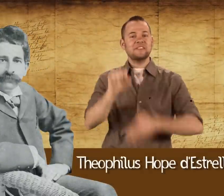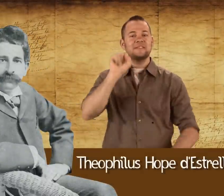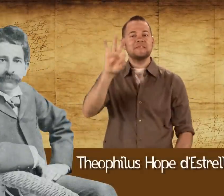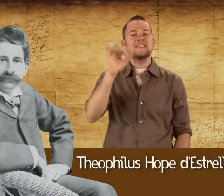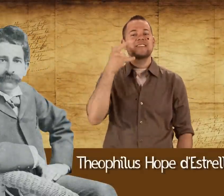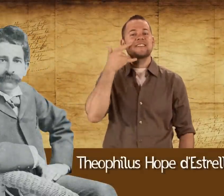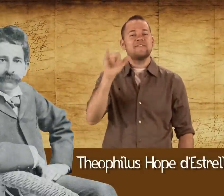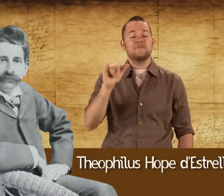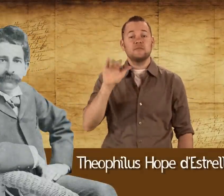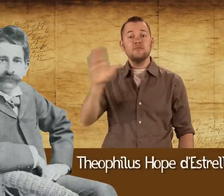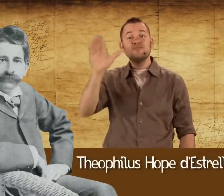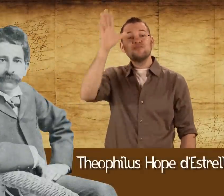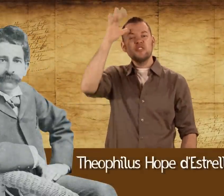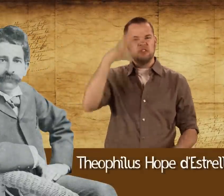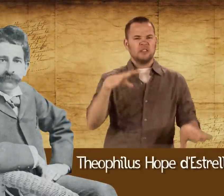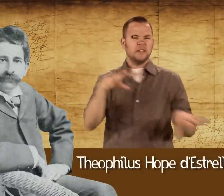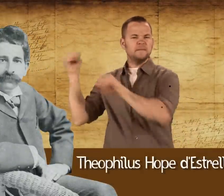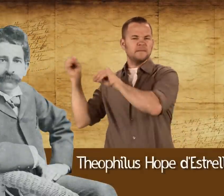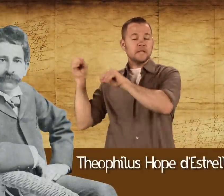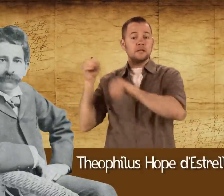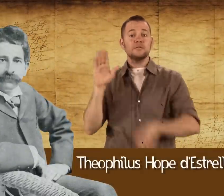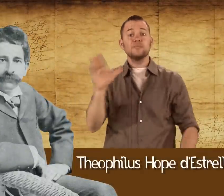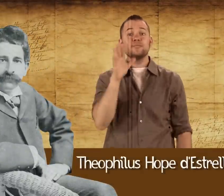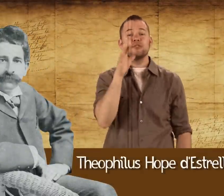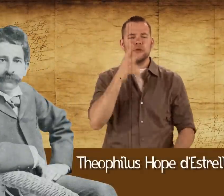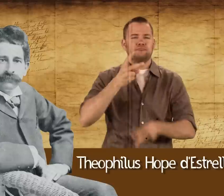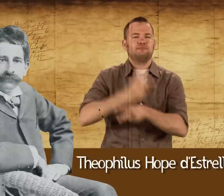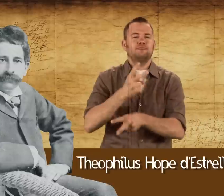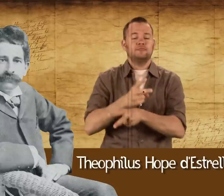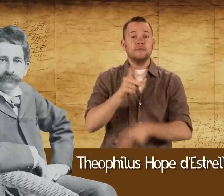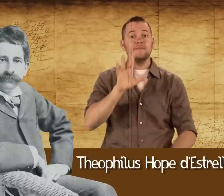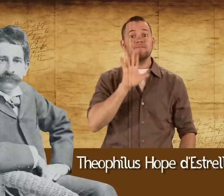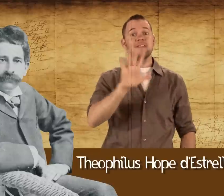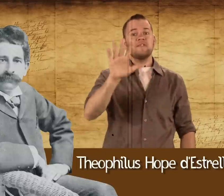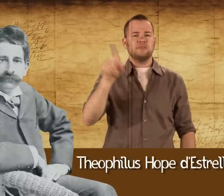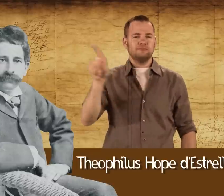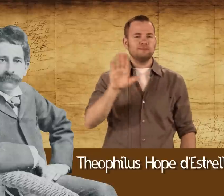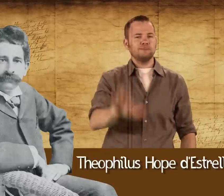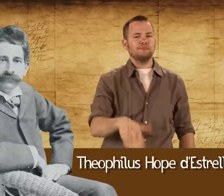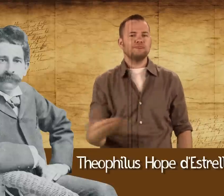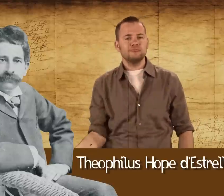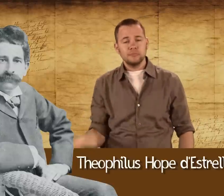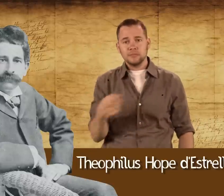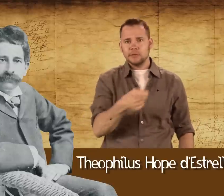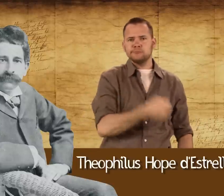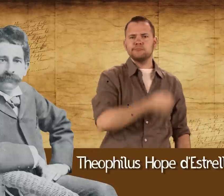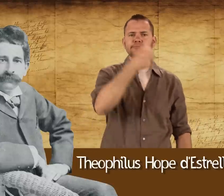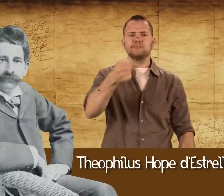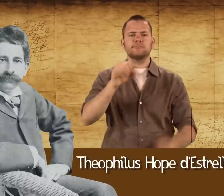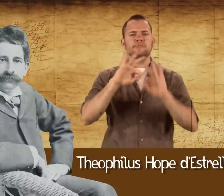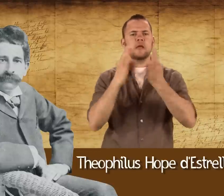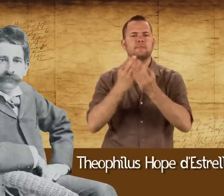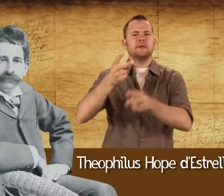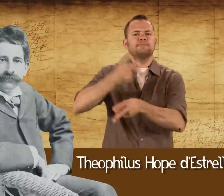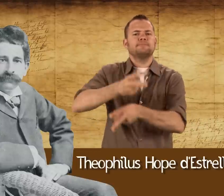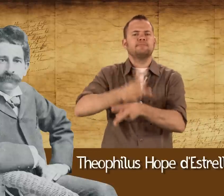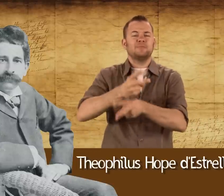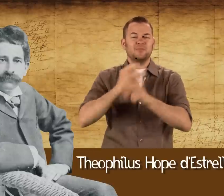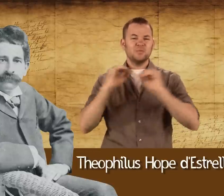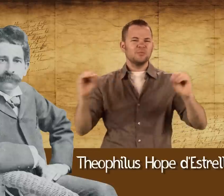acpulist he spoke to Estrella. was raised by his mother. She had five children without communication.